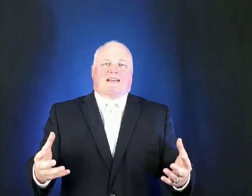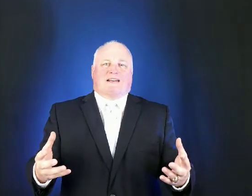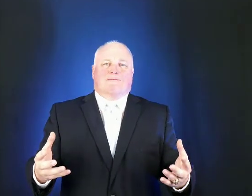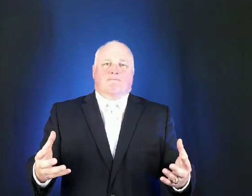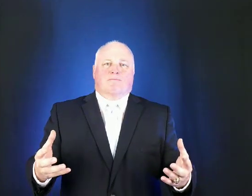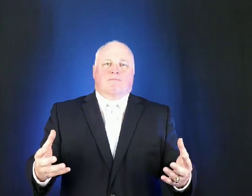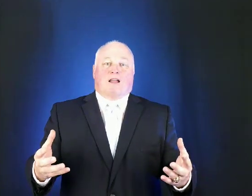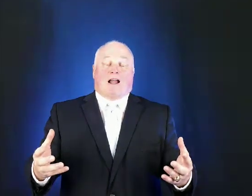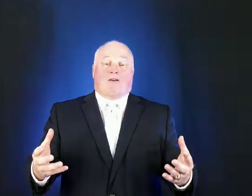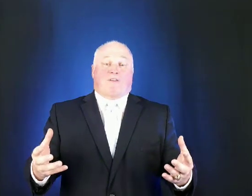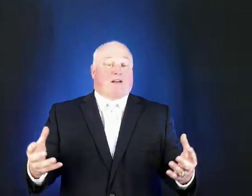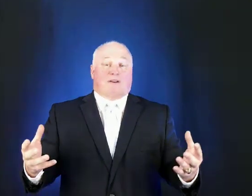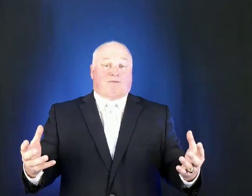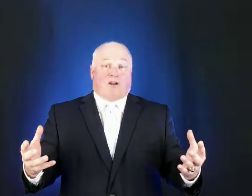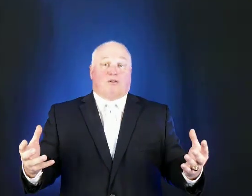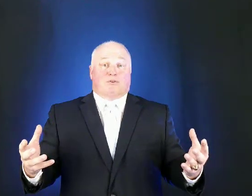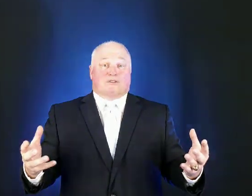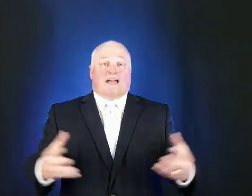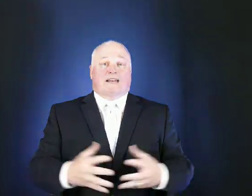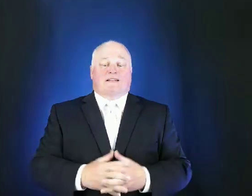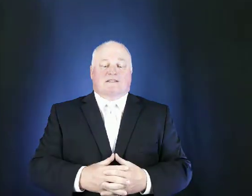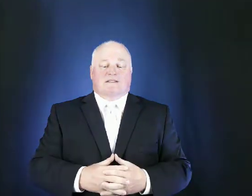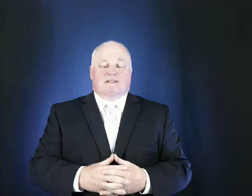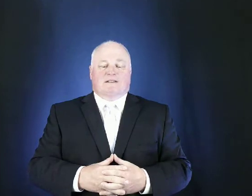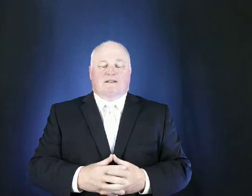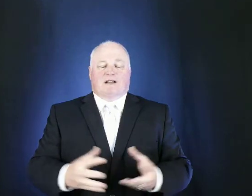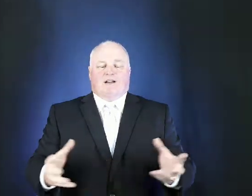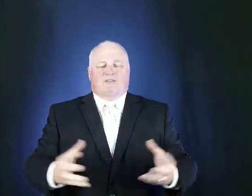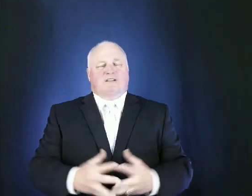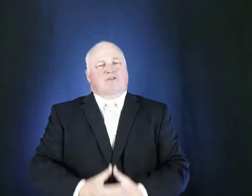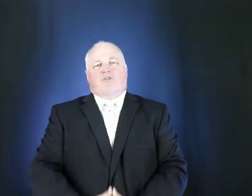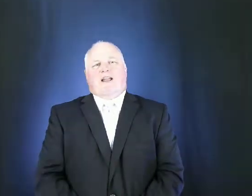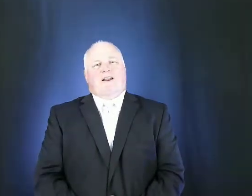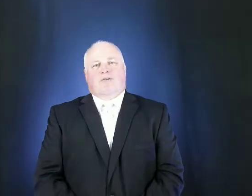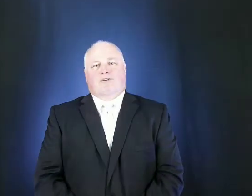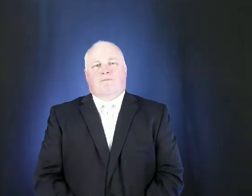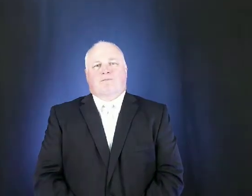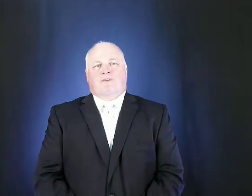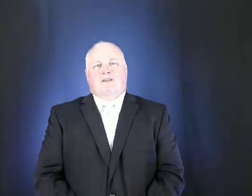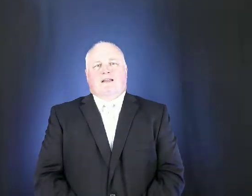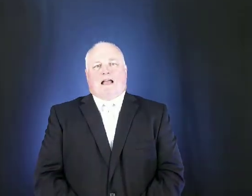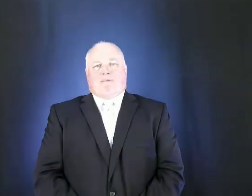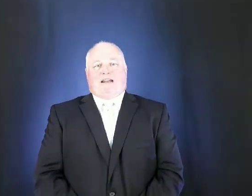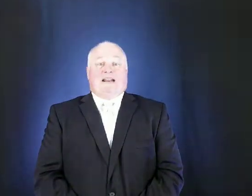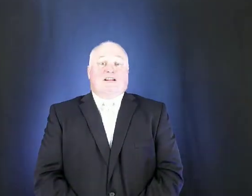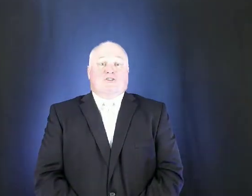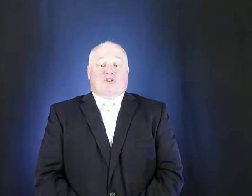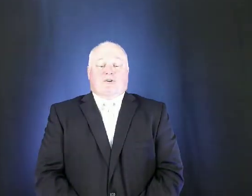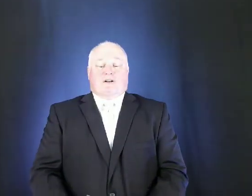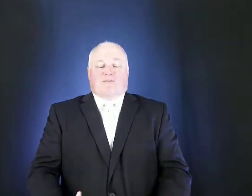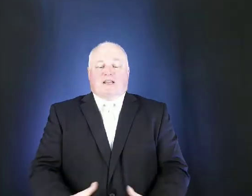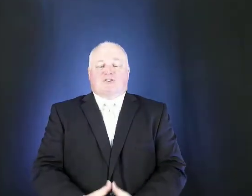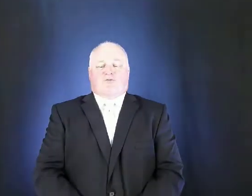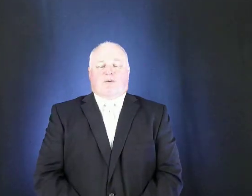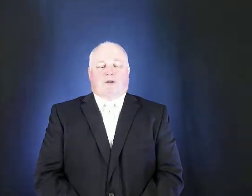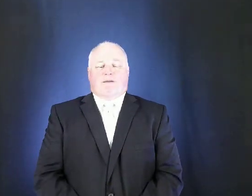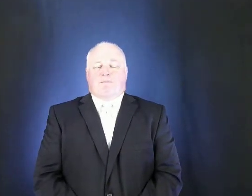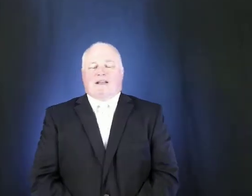our founding fathers that is of this creator i mean any student of history will admit